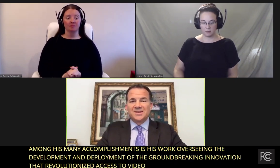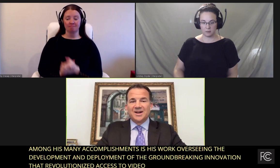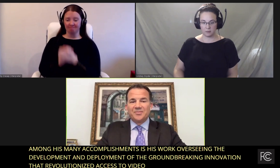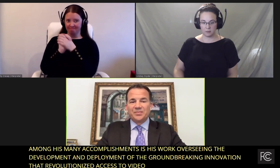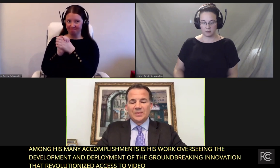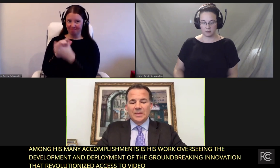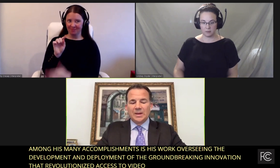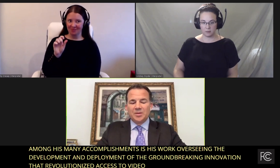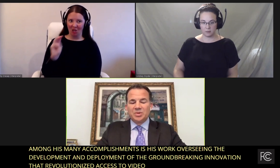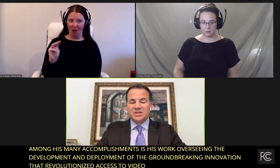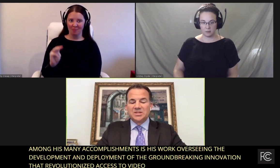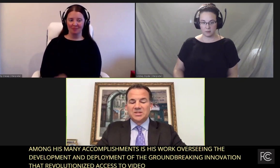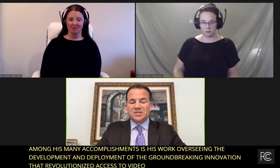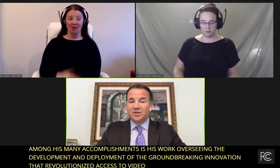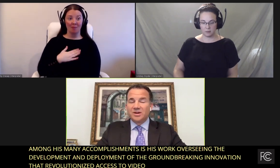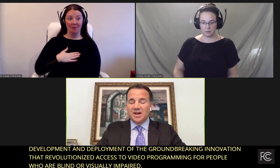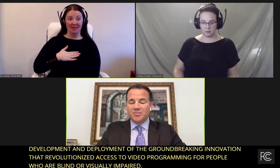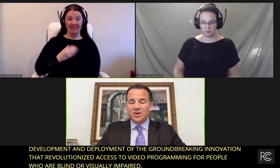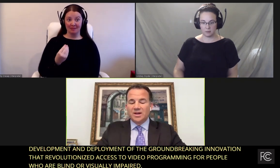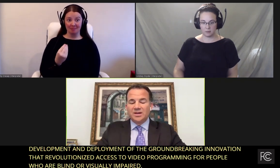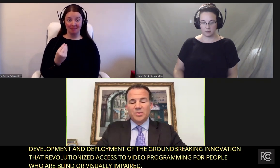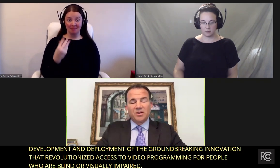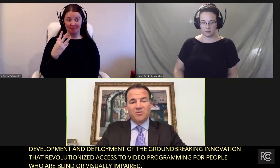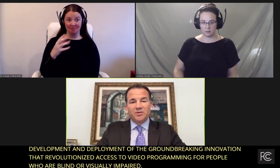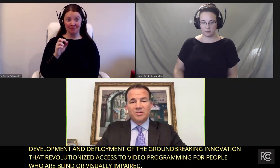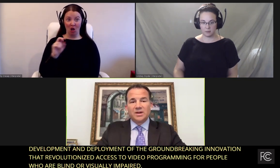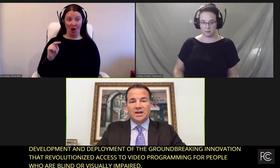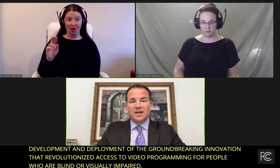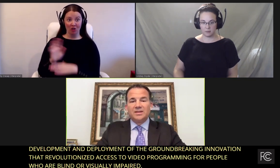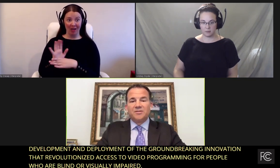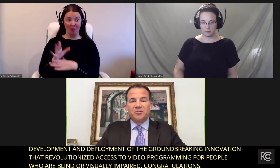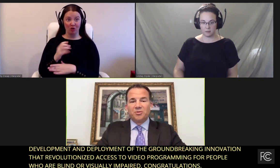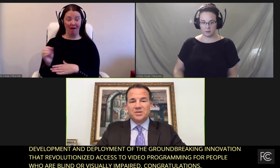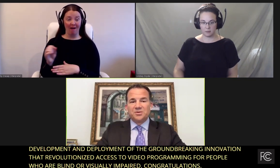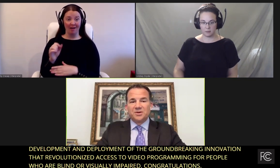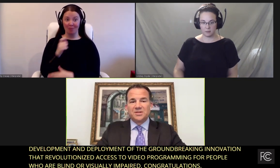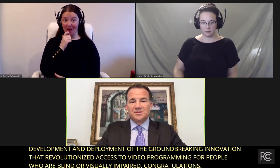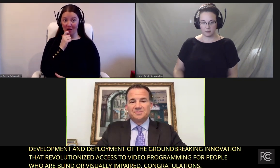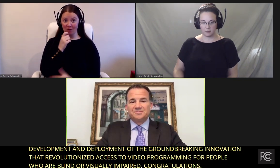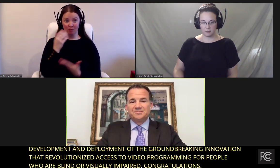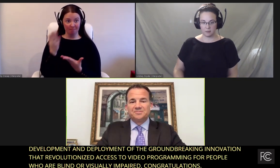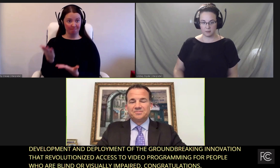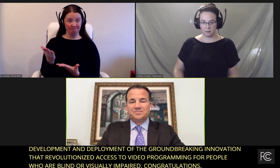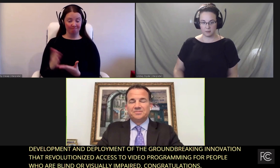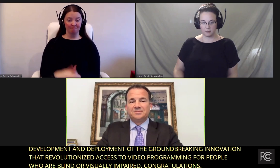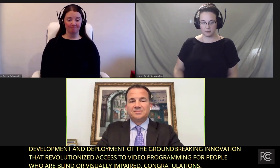Congratulations, Tom. Please turn on your camera and your microphone, and the floor is yours.